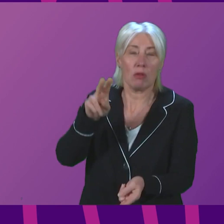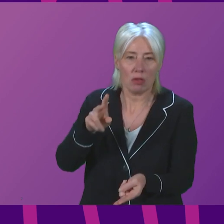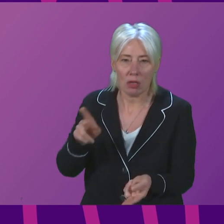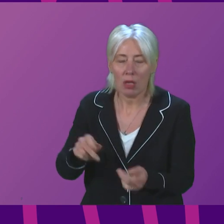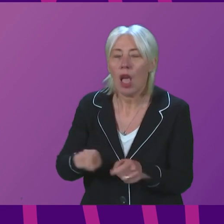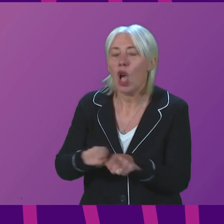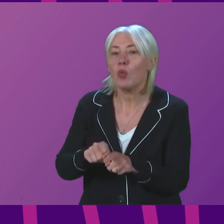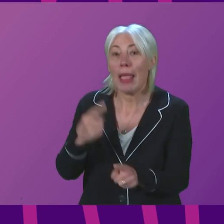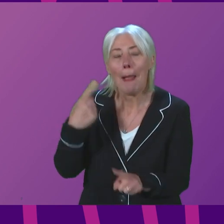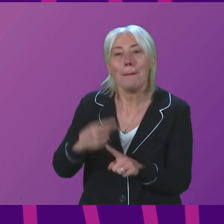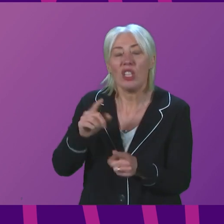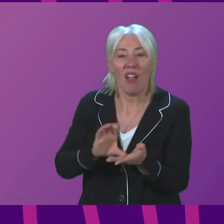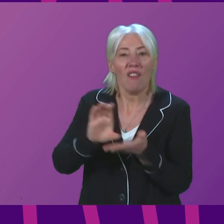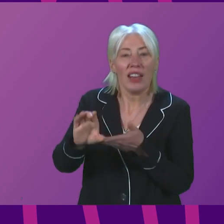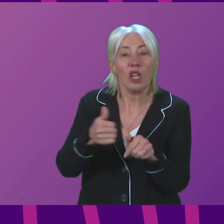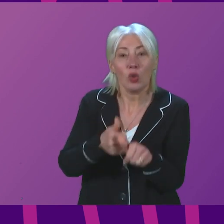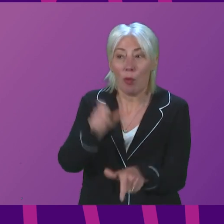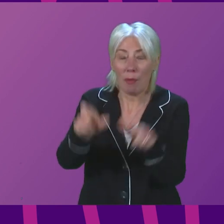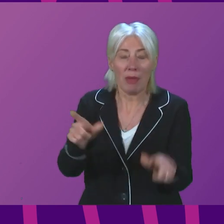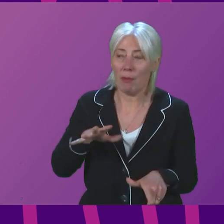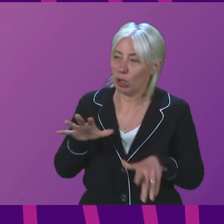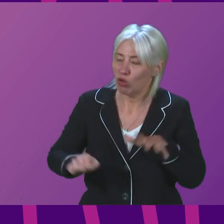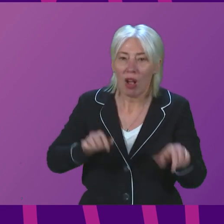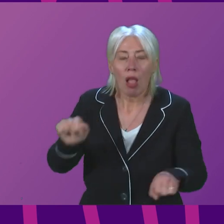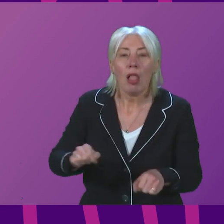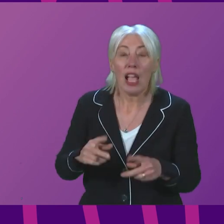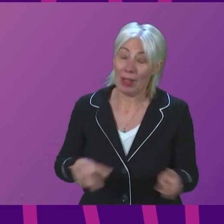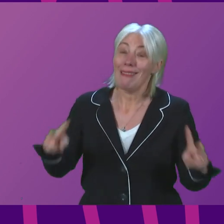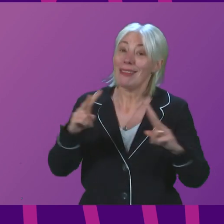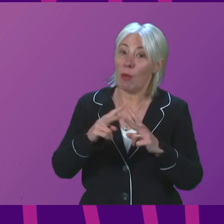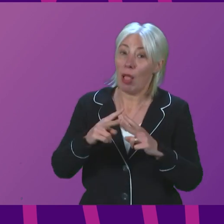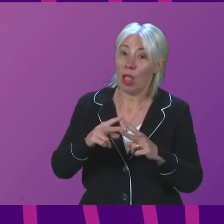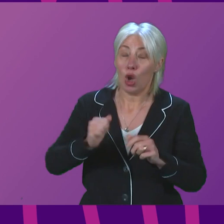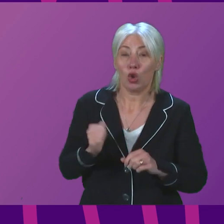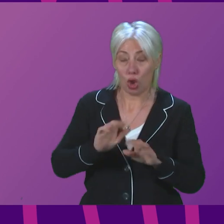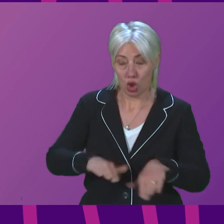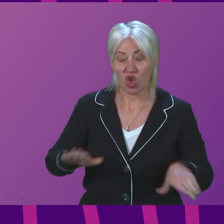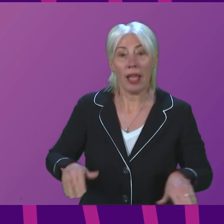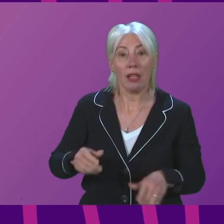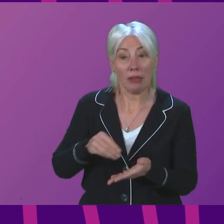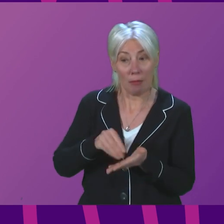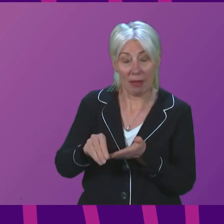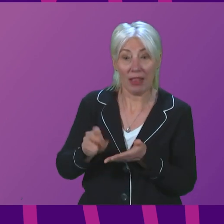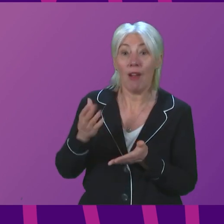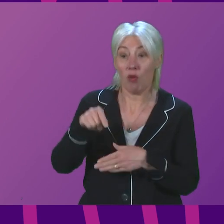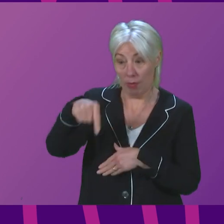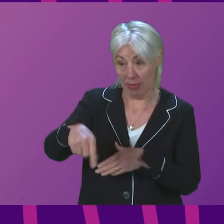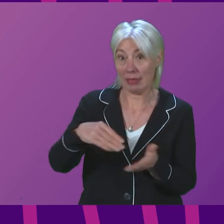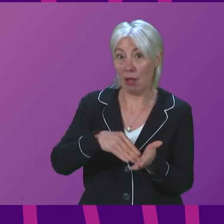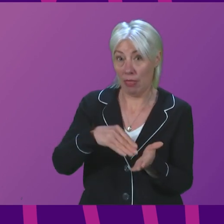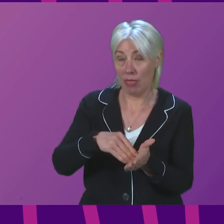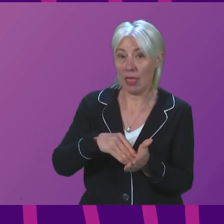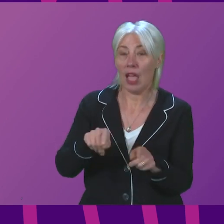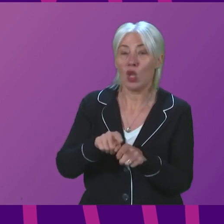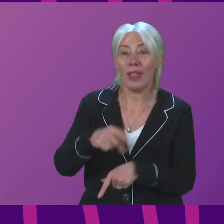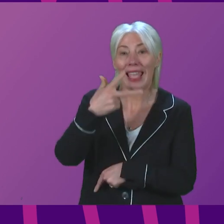financial support for people who might be struggling. This includes doubling the Scottish Child Payment as I have already referenced from the start of this month and investing up